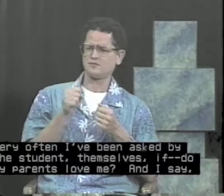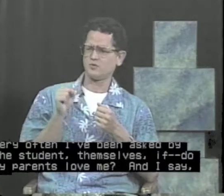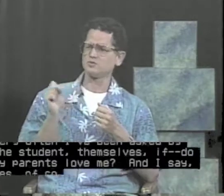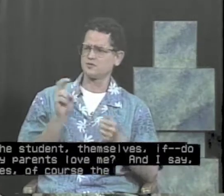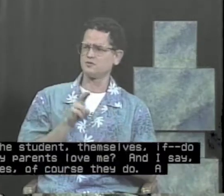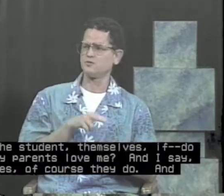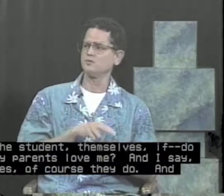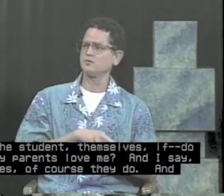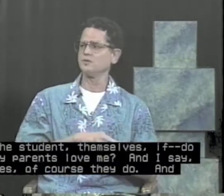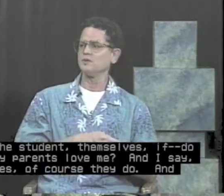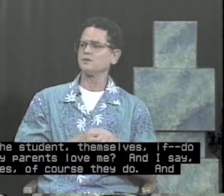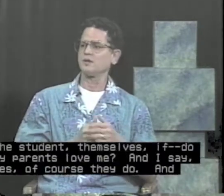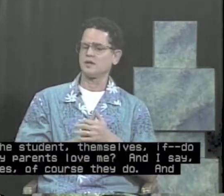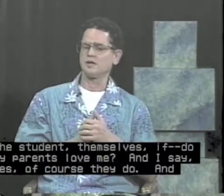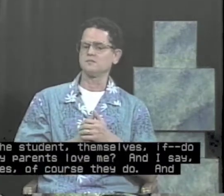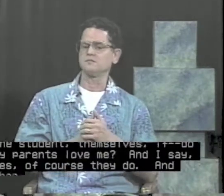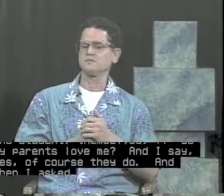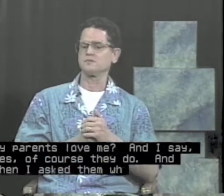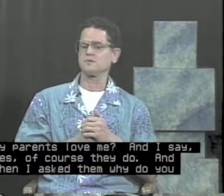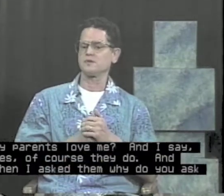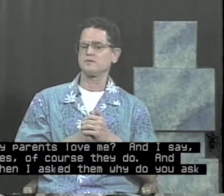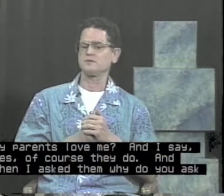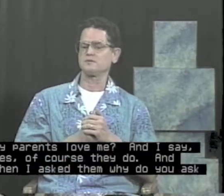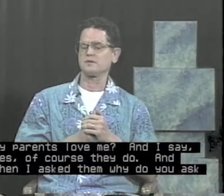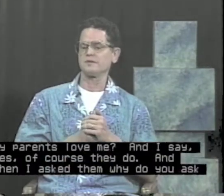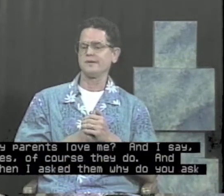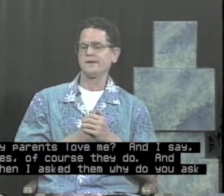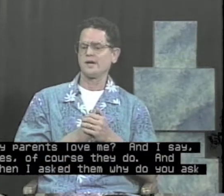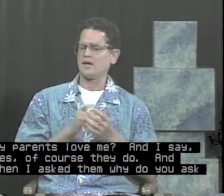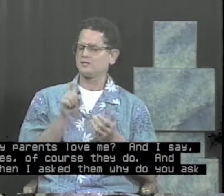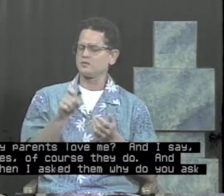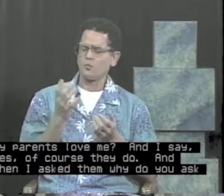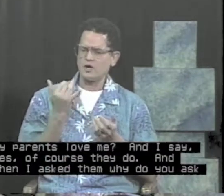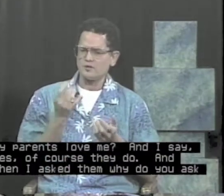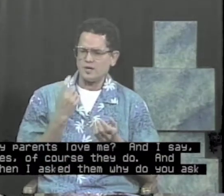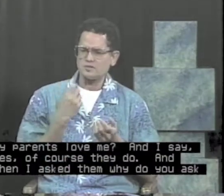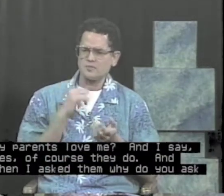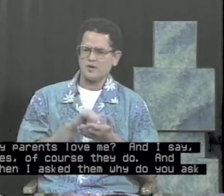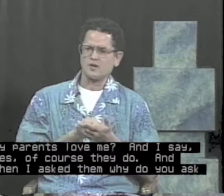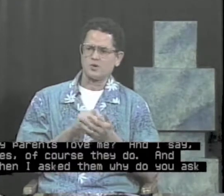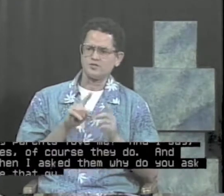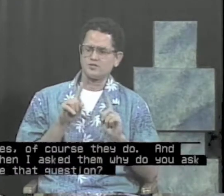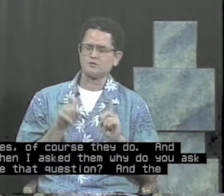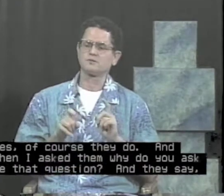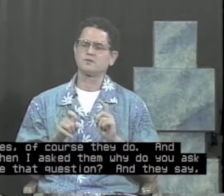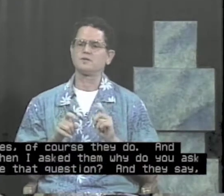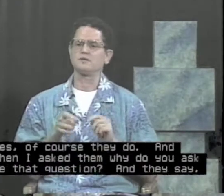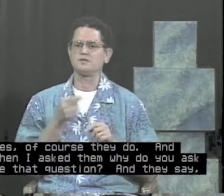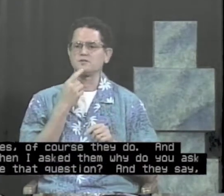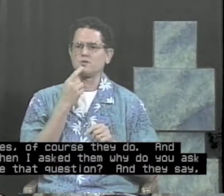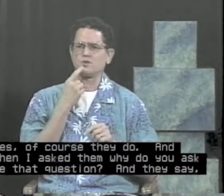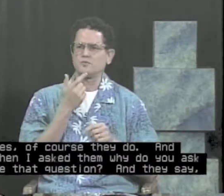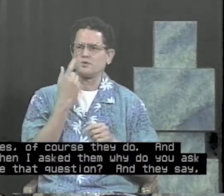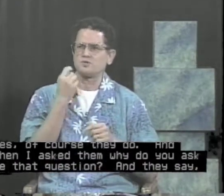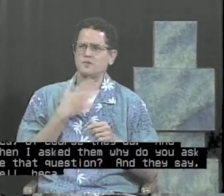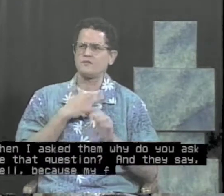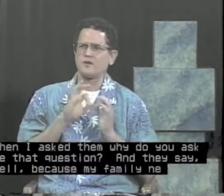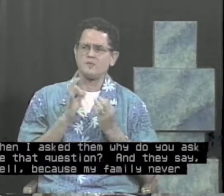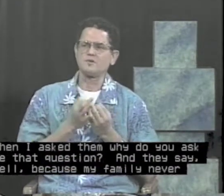of course they do. And then I ask them, why do you ask me that question? And they say, well, because my family